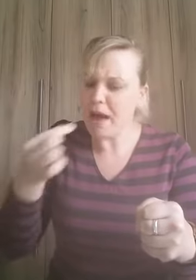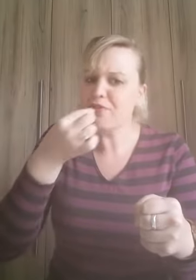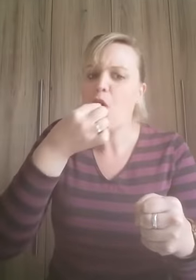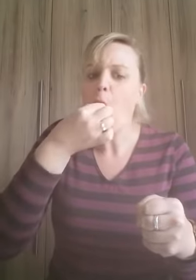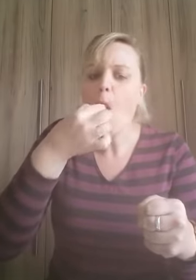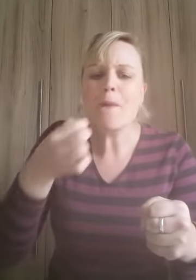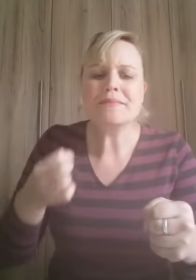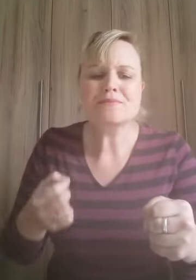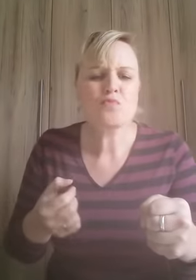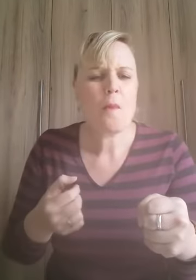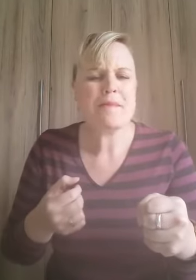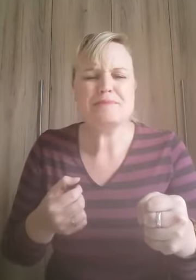mouth